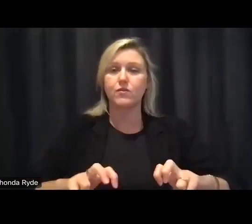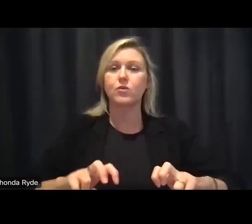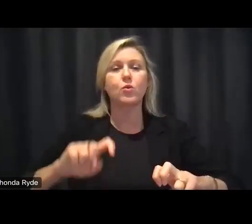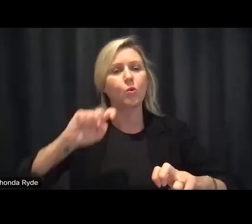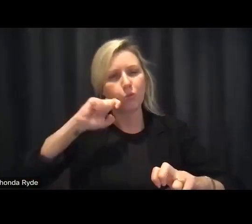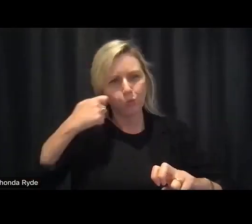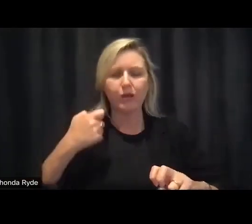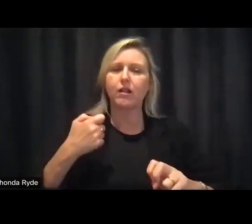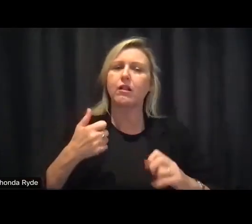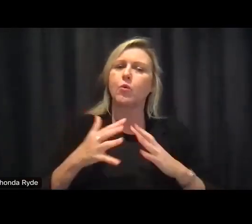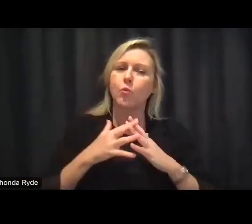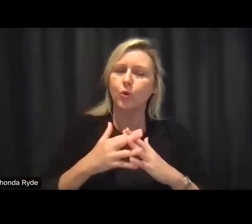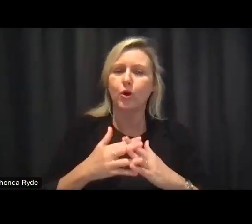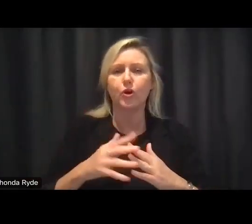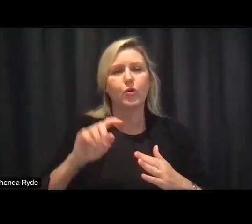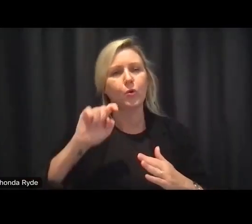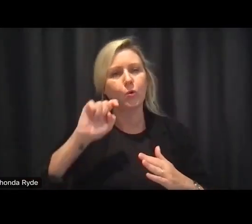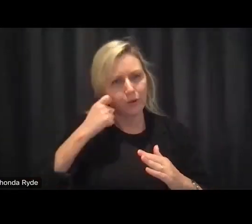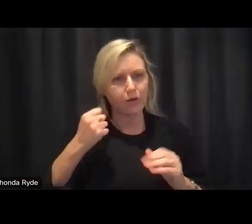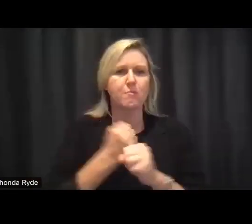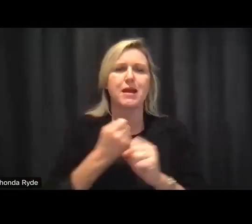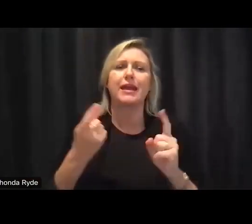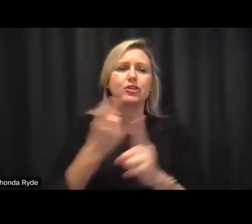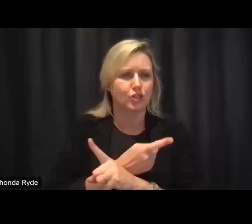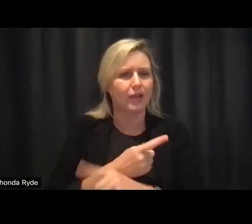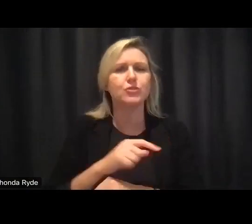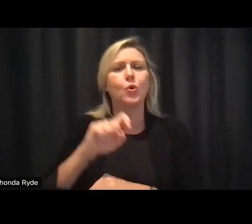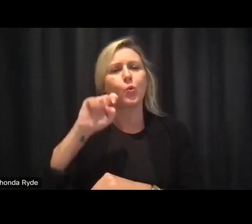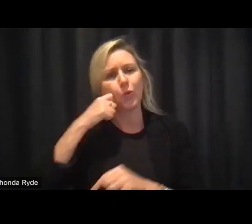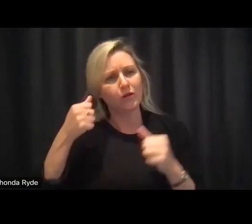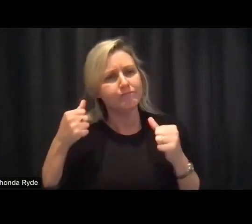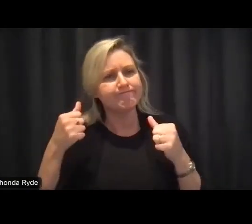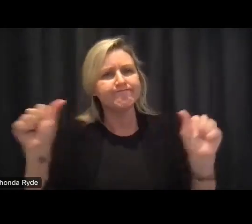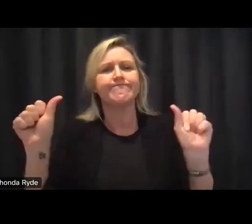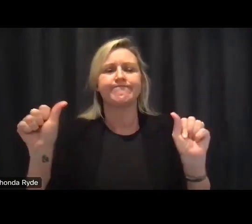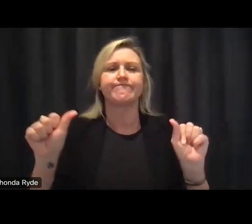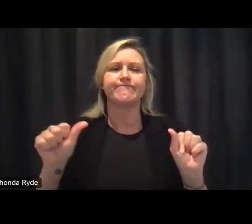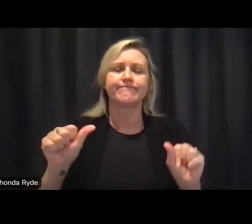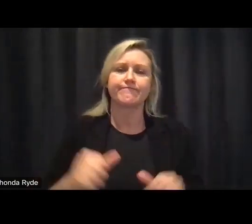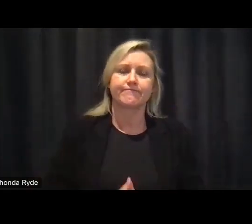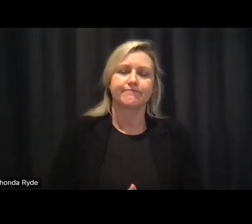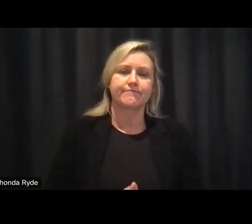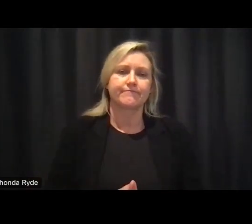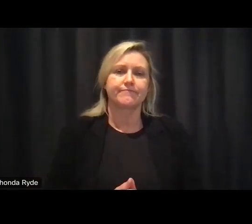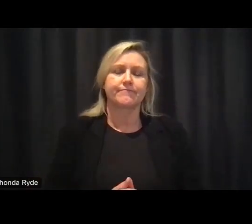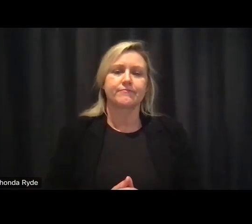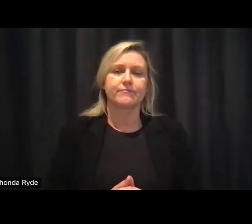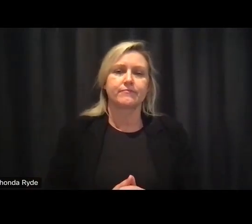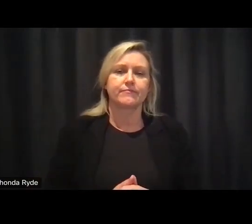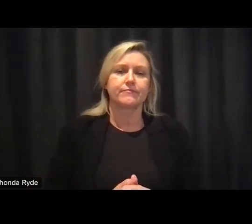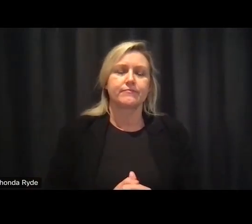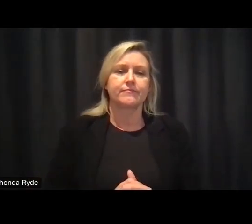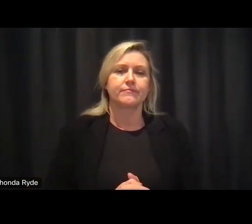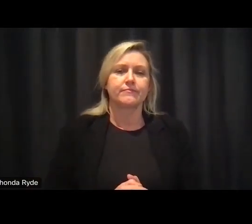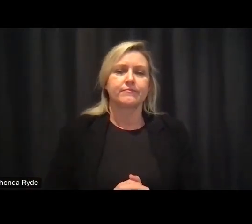really does make a difference it really does reflect what people want i think it's also important to recognize that